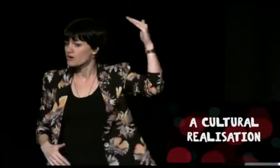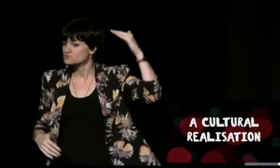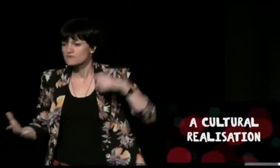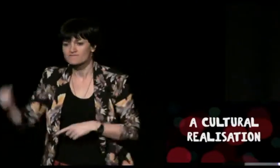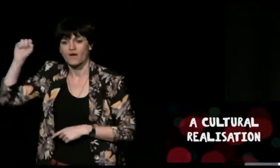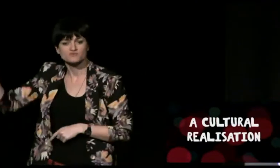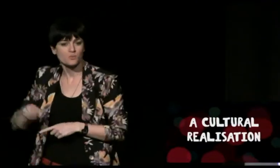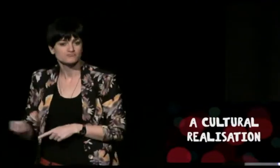growing up.